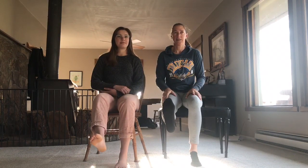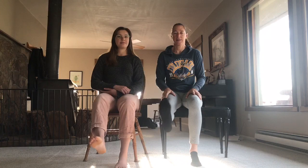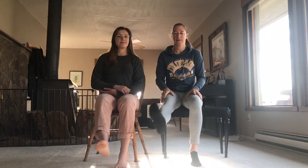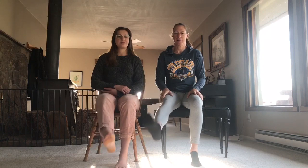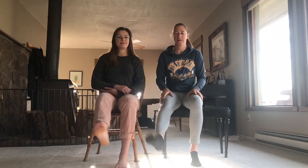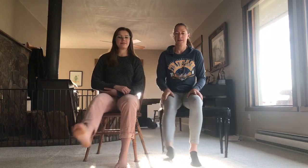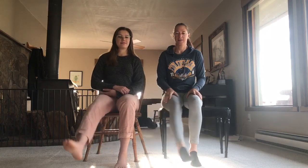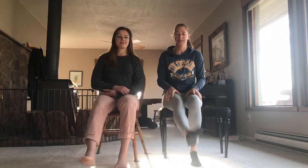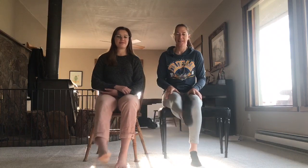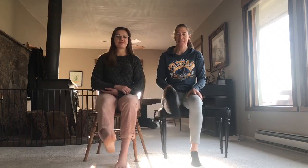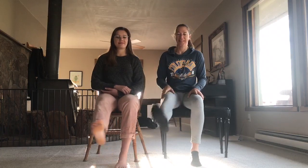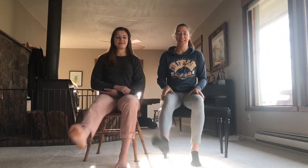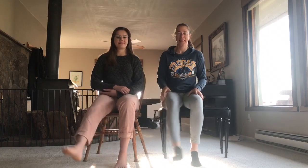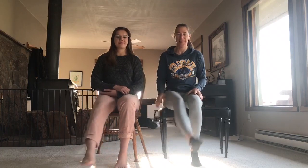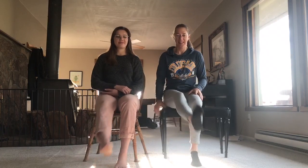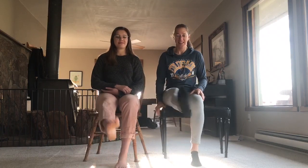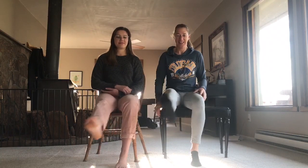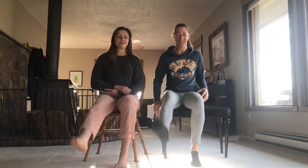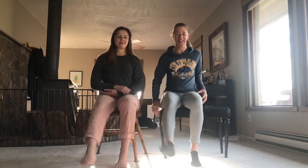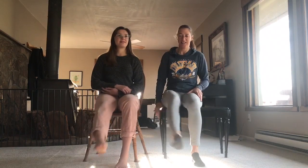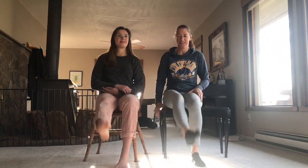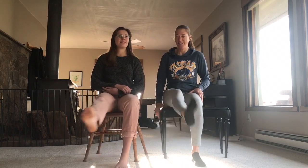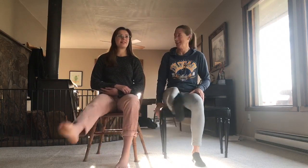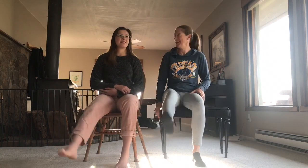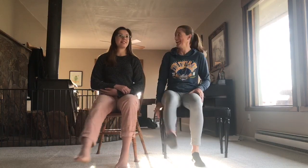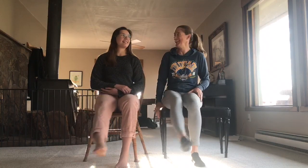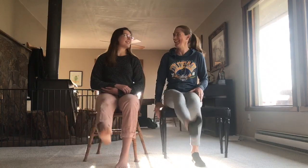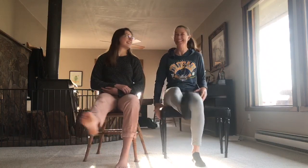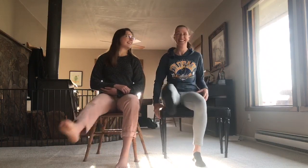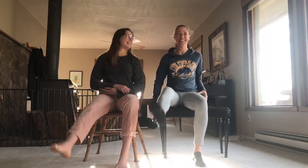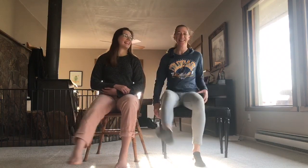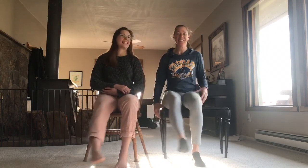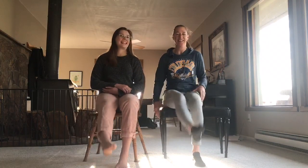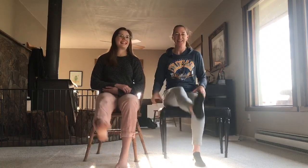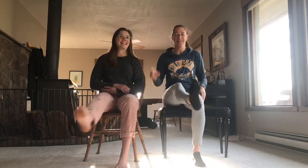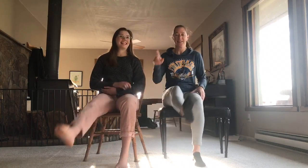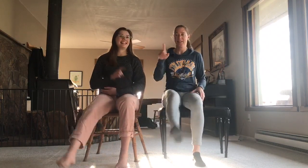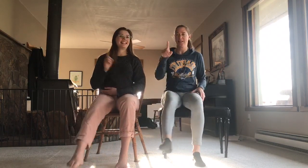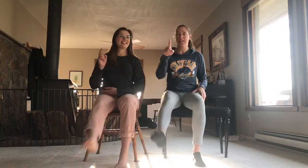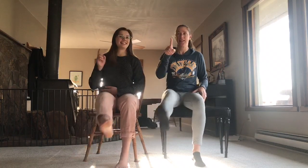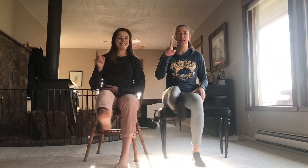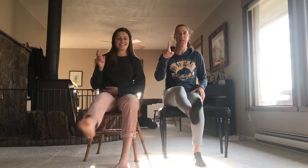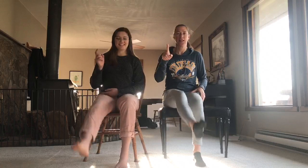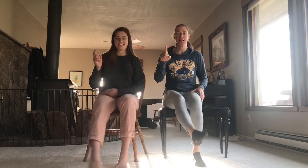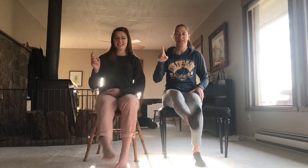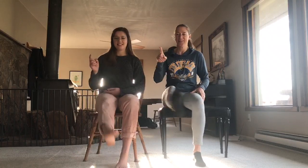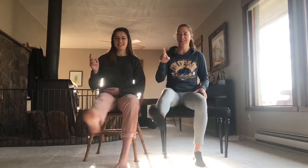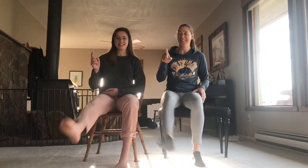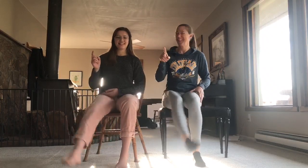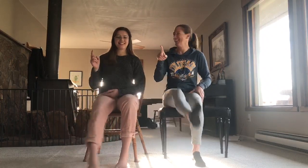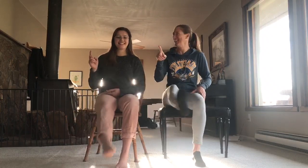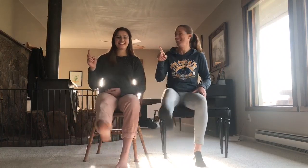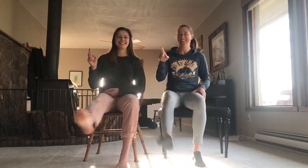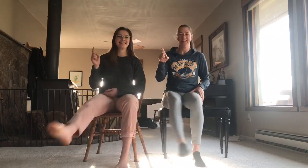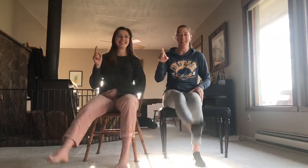with your right pointer finger right six in the air